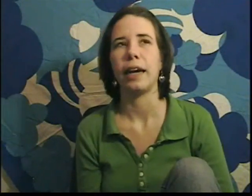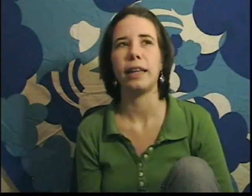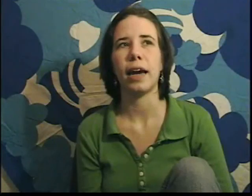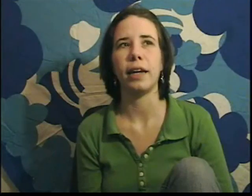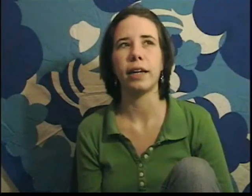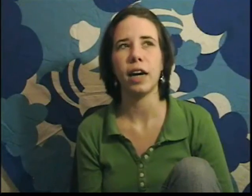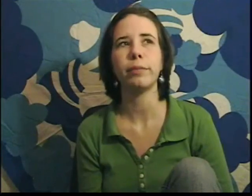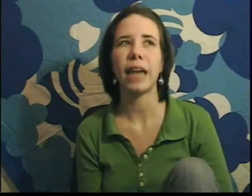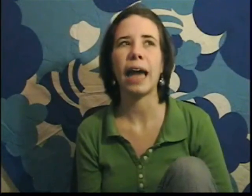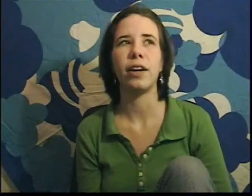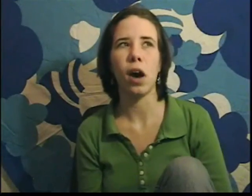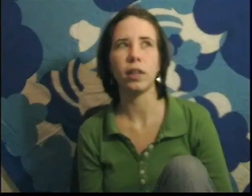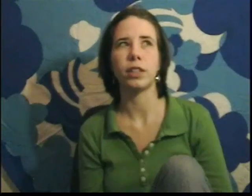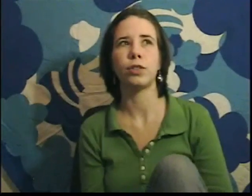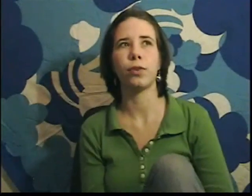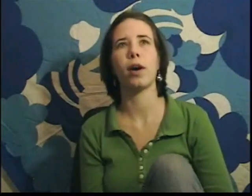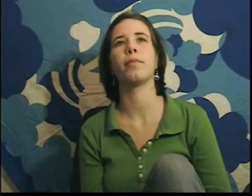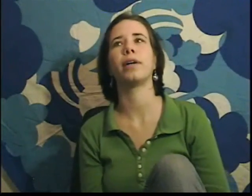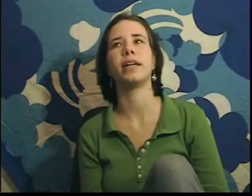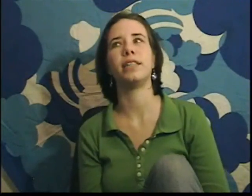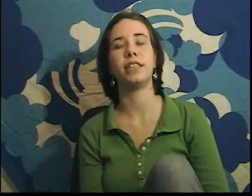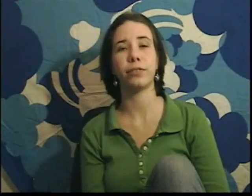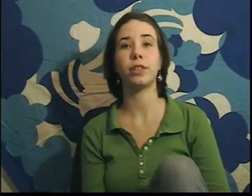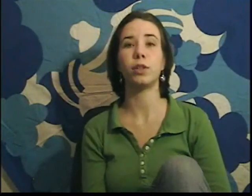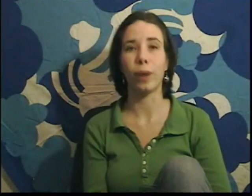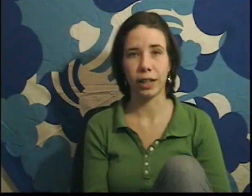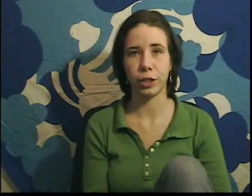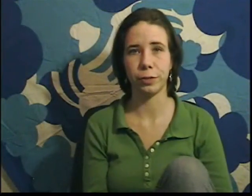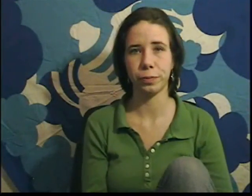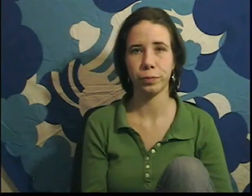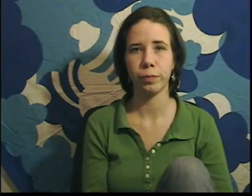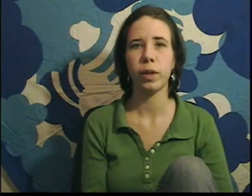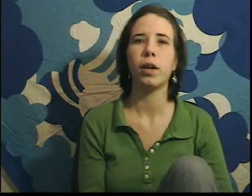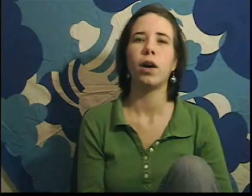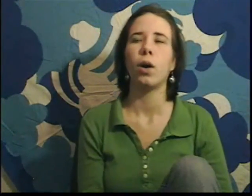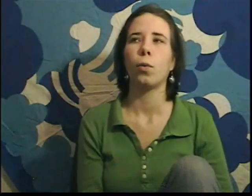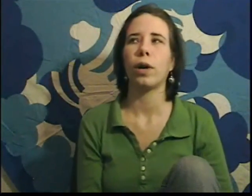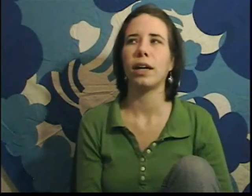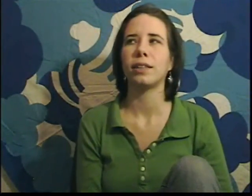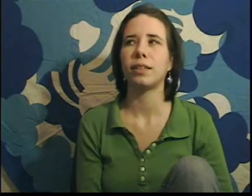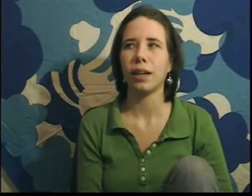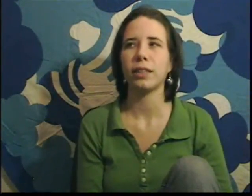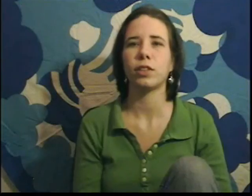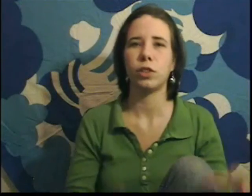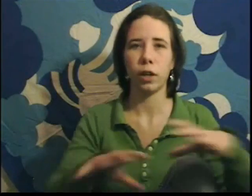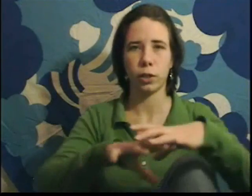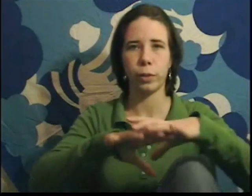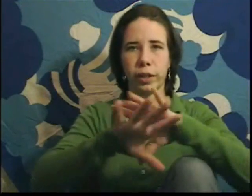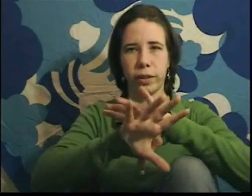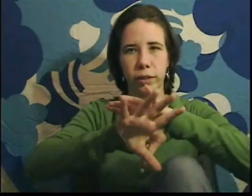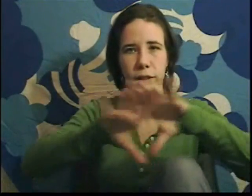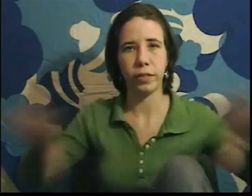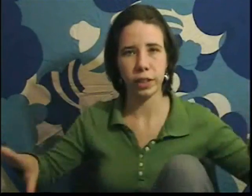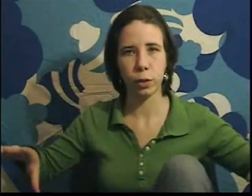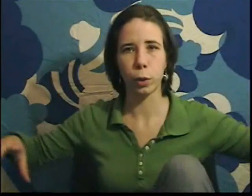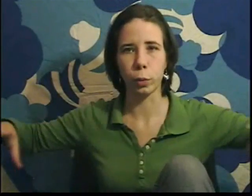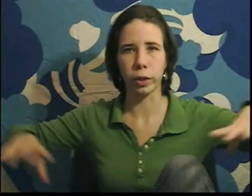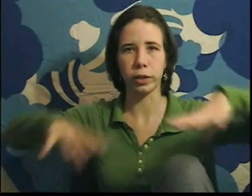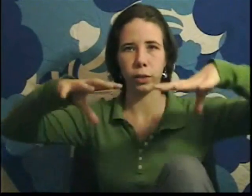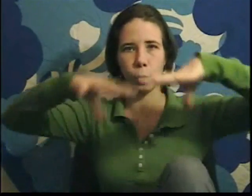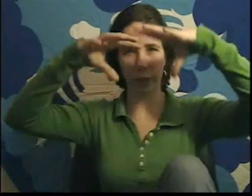in that it comes at knowledge from a different direction. Whereas science starts with events in the real world, and